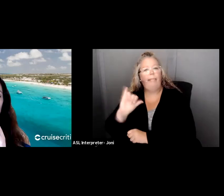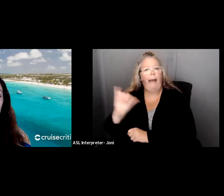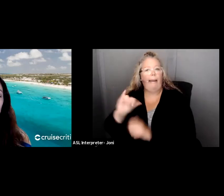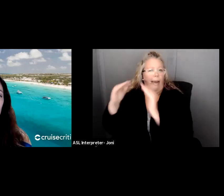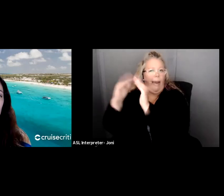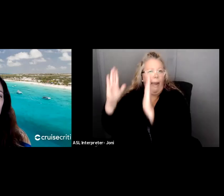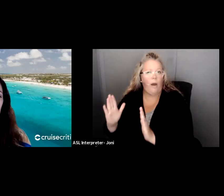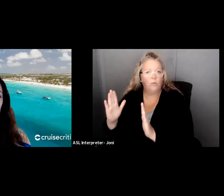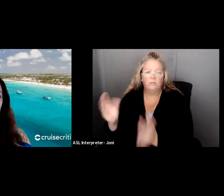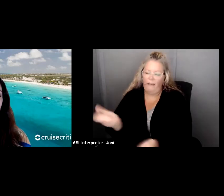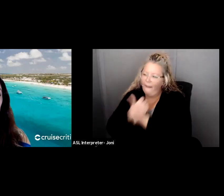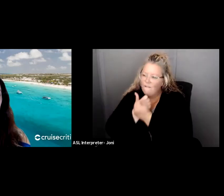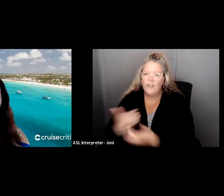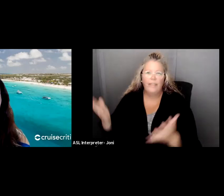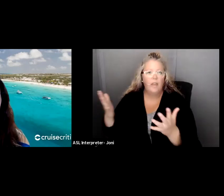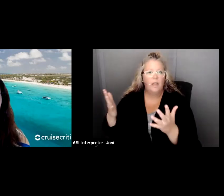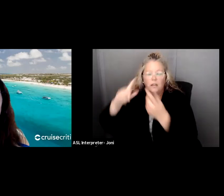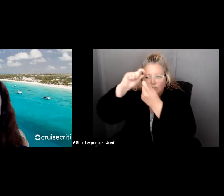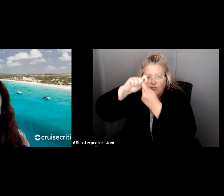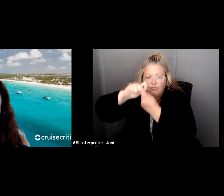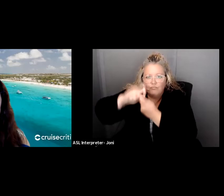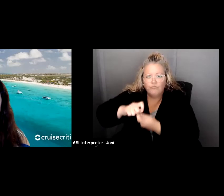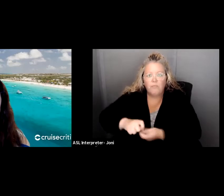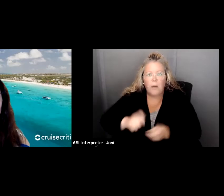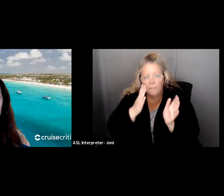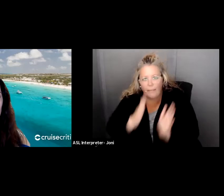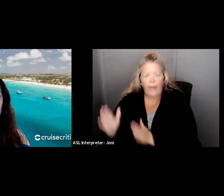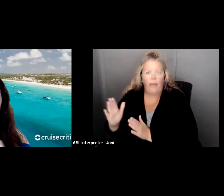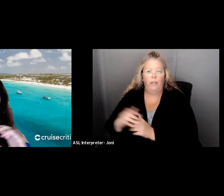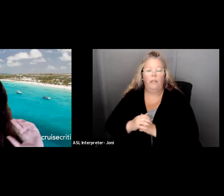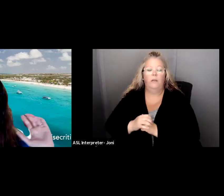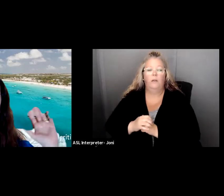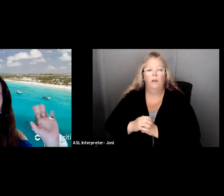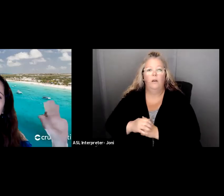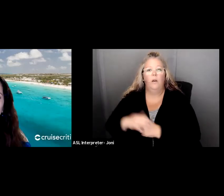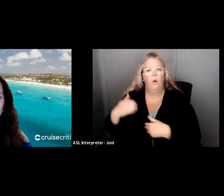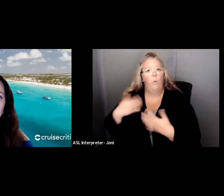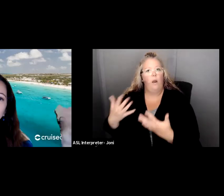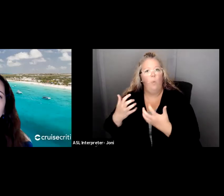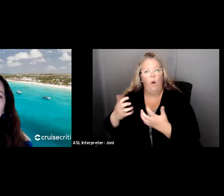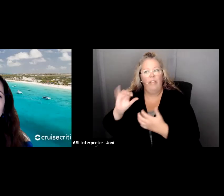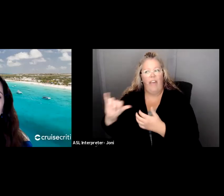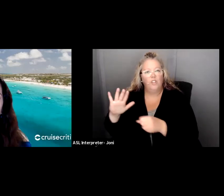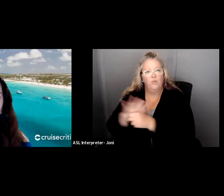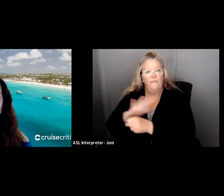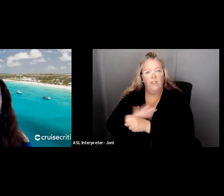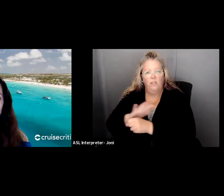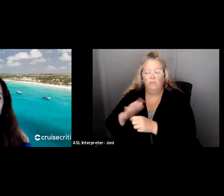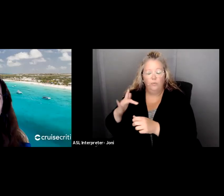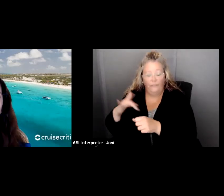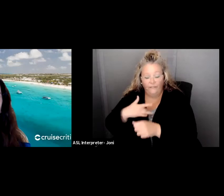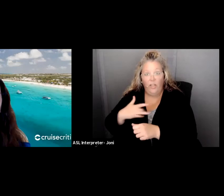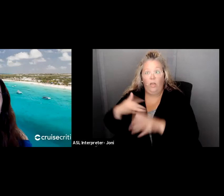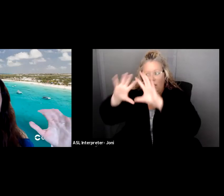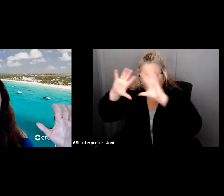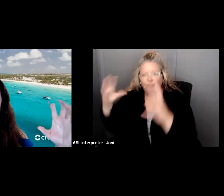we want that to be complete and everything we want. But in order to get there, we have to start with a blueprint, much